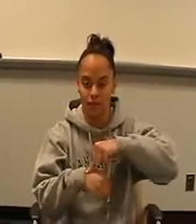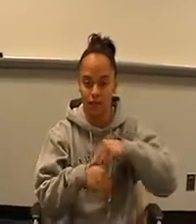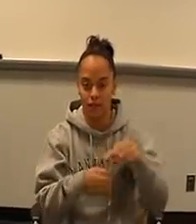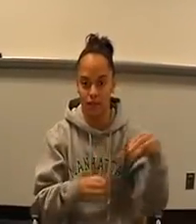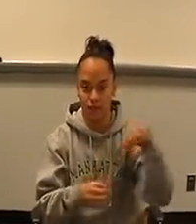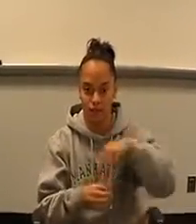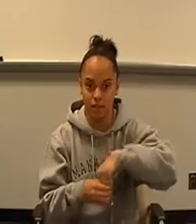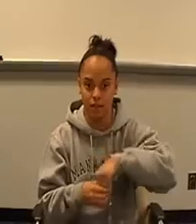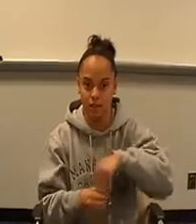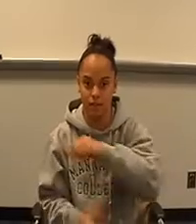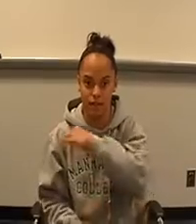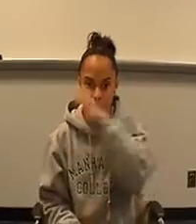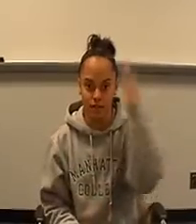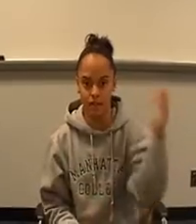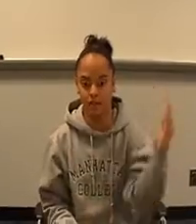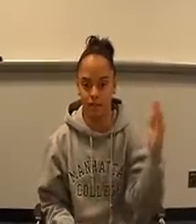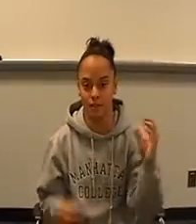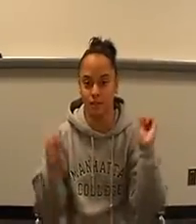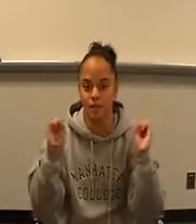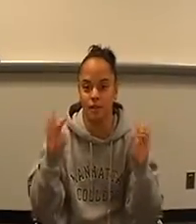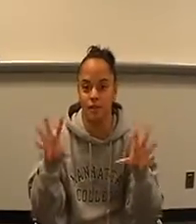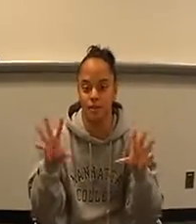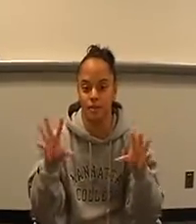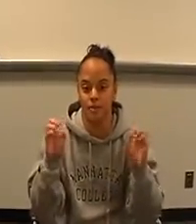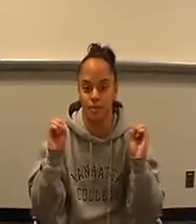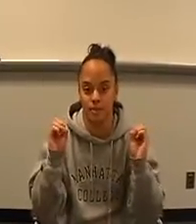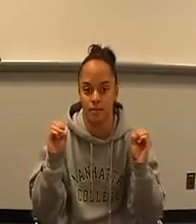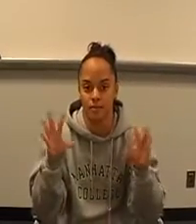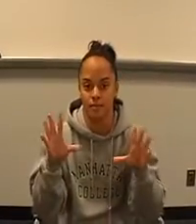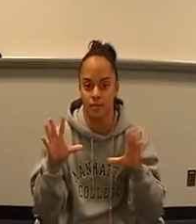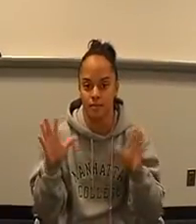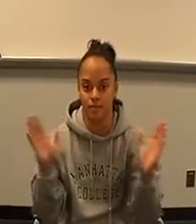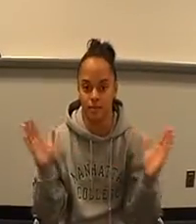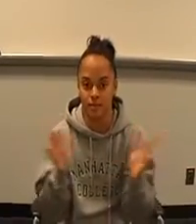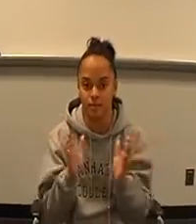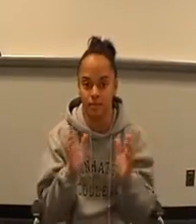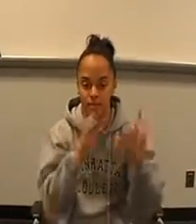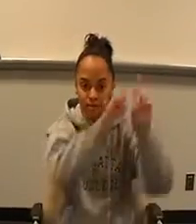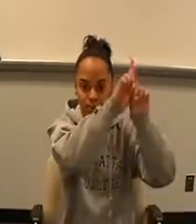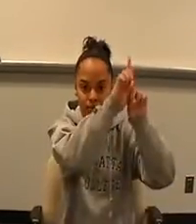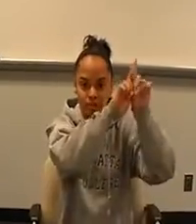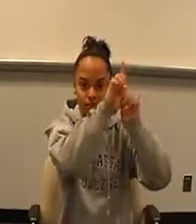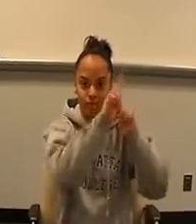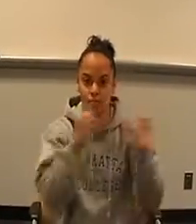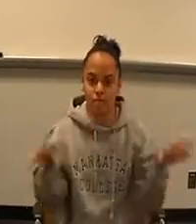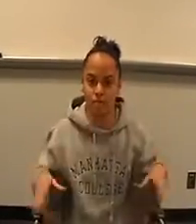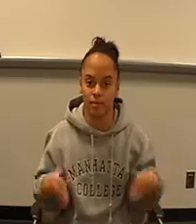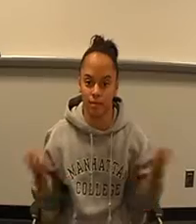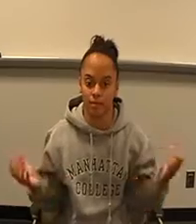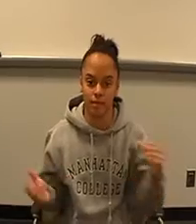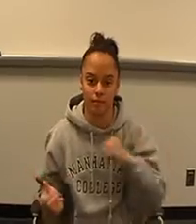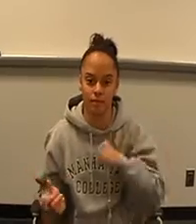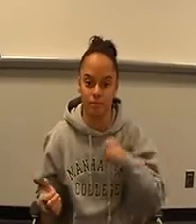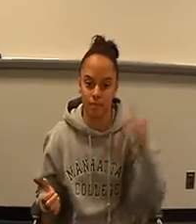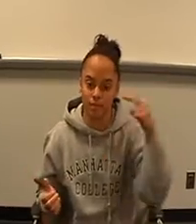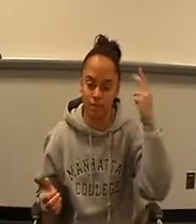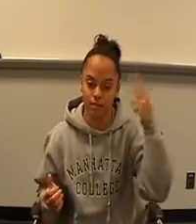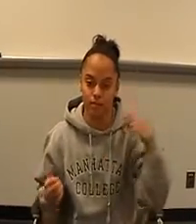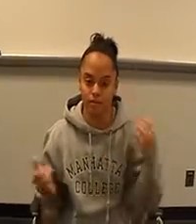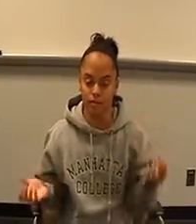diamond in the sky. Twinkle twinkle twinkle little star how I wonder